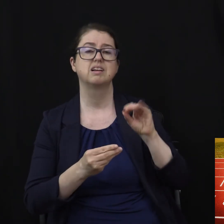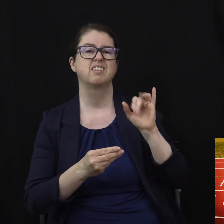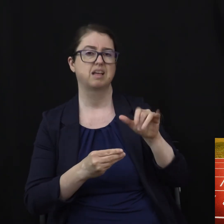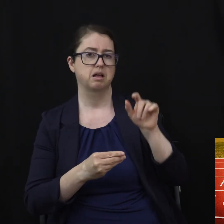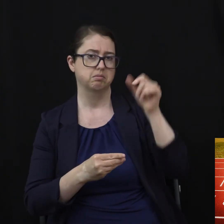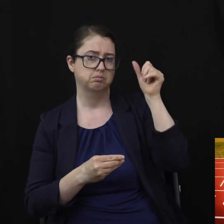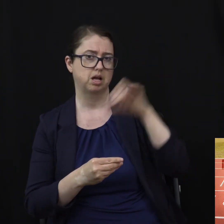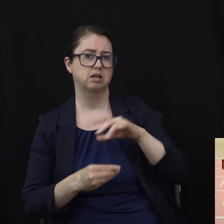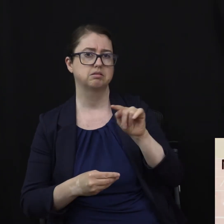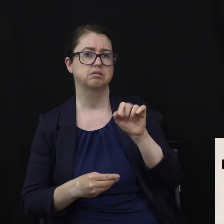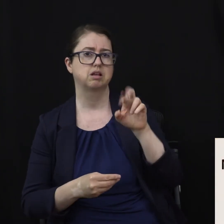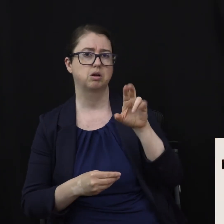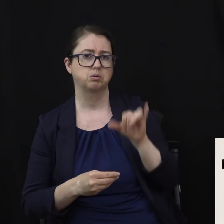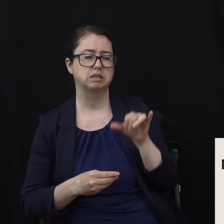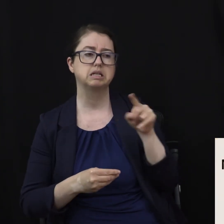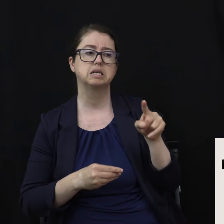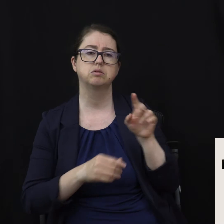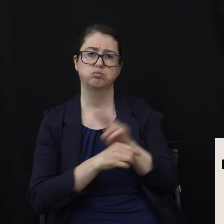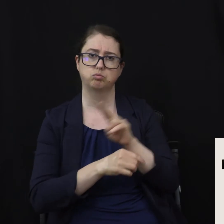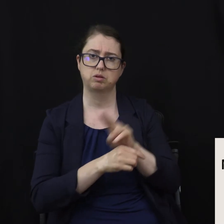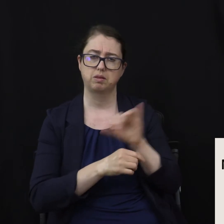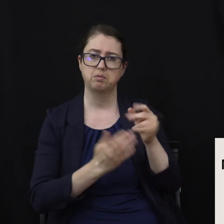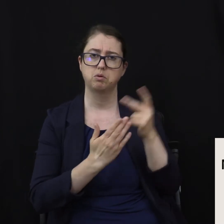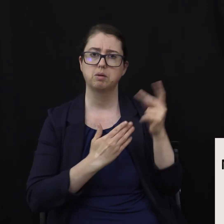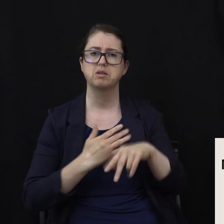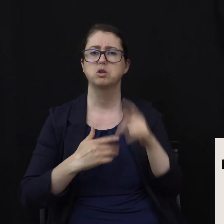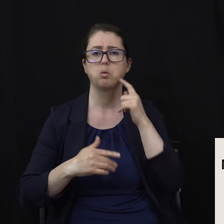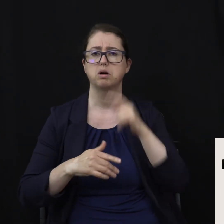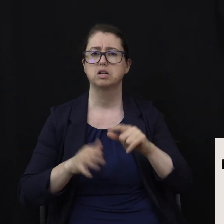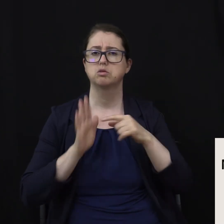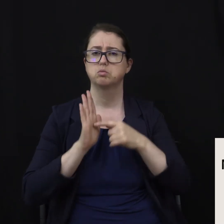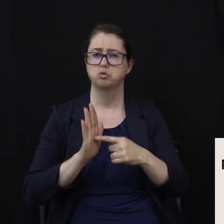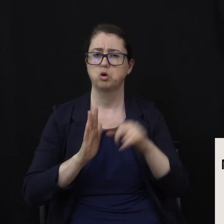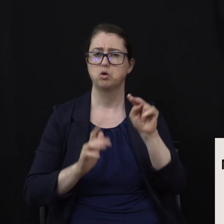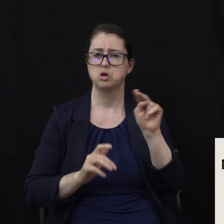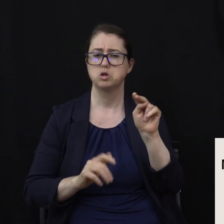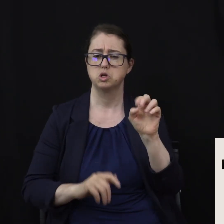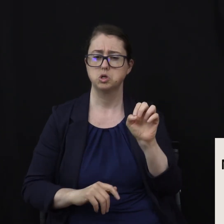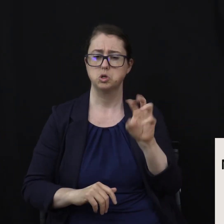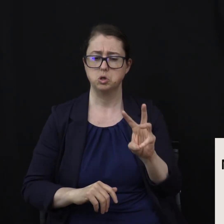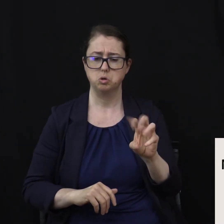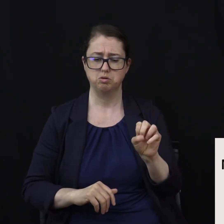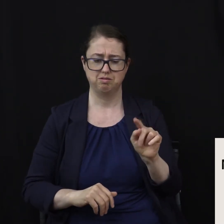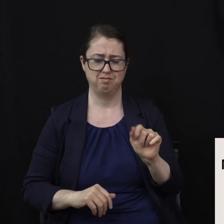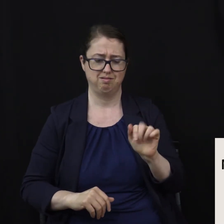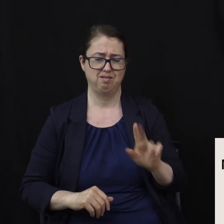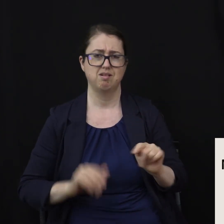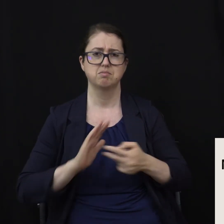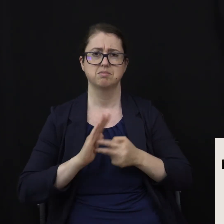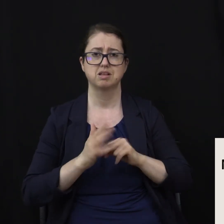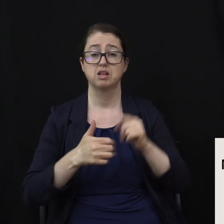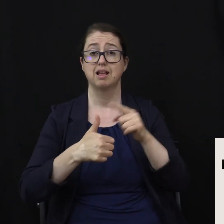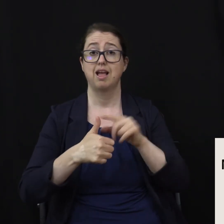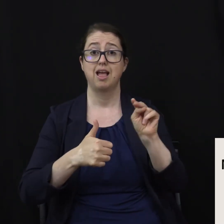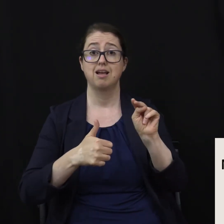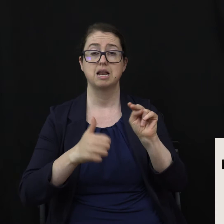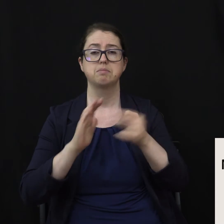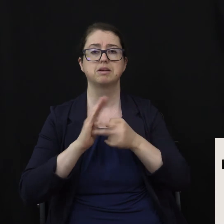New Start acronym. All right, let's break this down. N stands for nutrition. According to the CDC, over 40